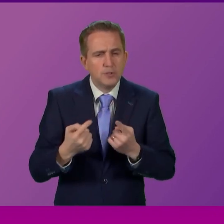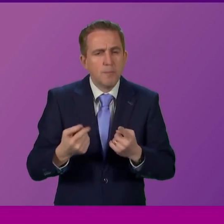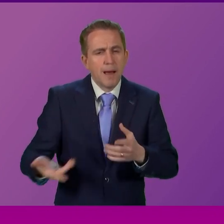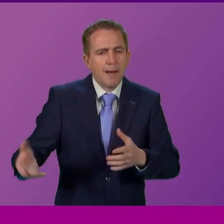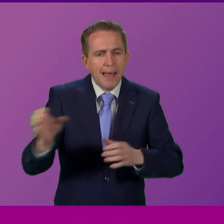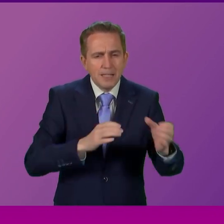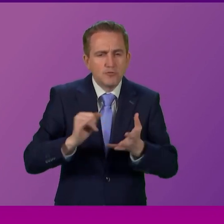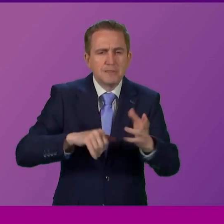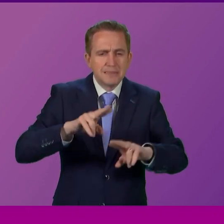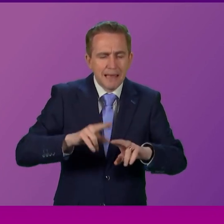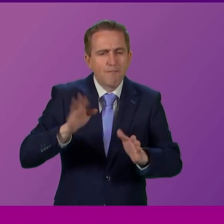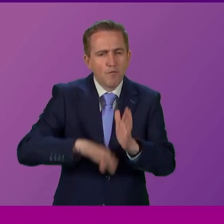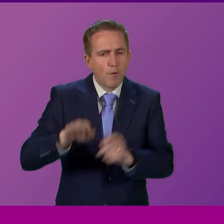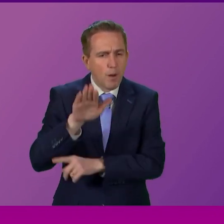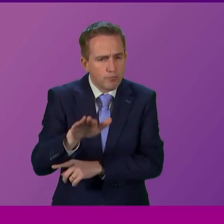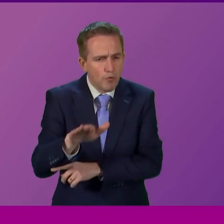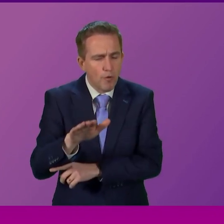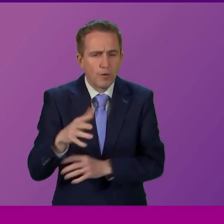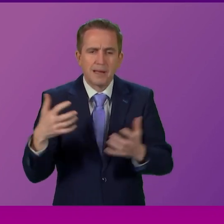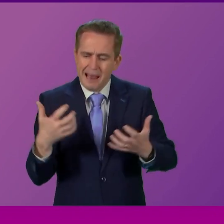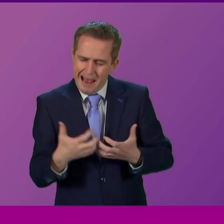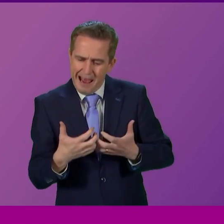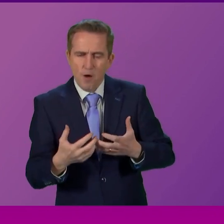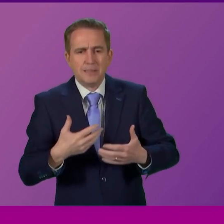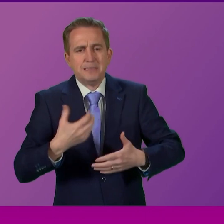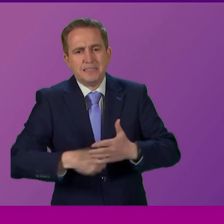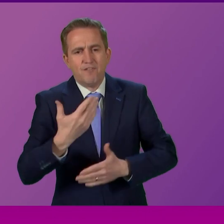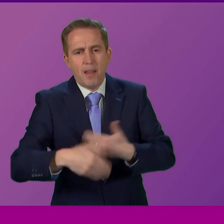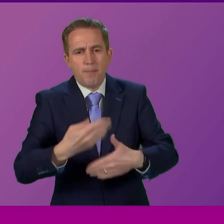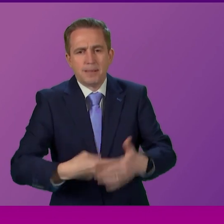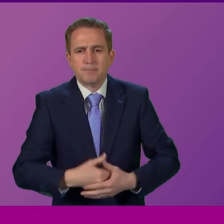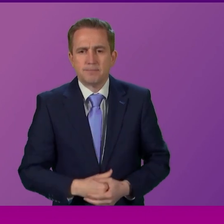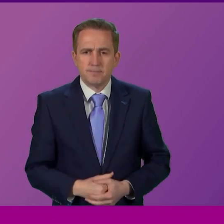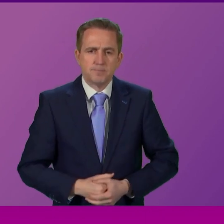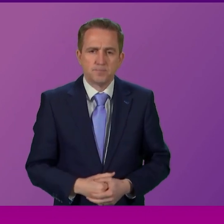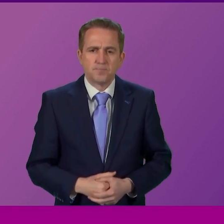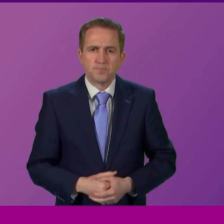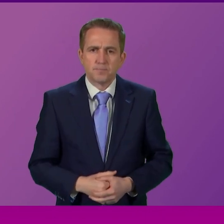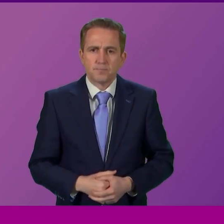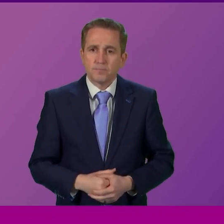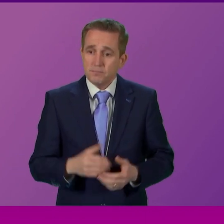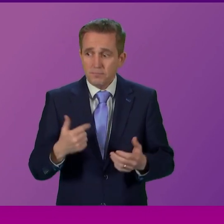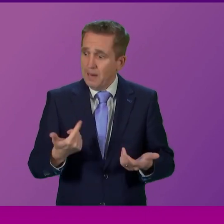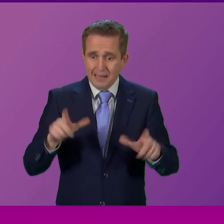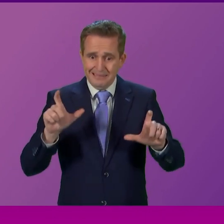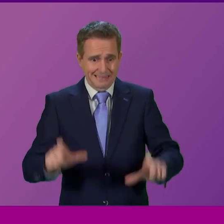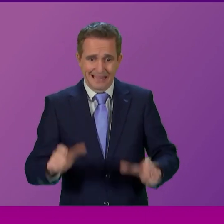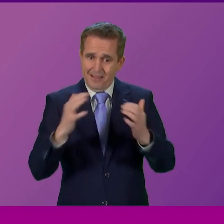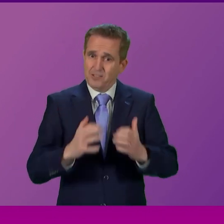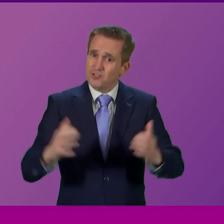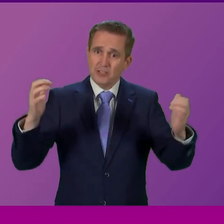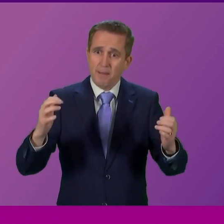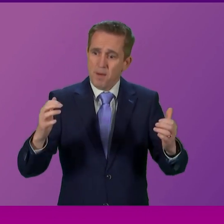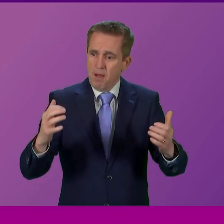out with Scotland and what progress has been made towards this cabinet secretary let's just say before answering that question I'm happy to stay in the chamber for as long as necessary to